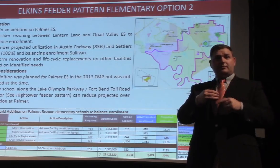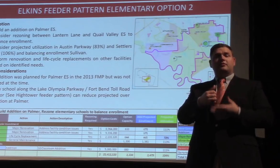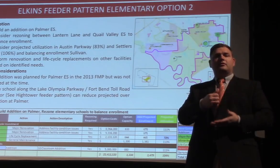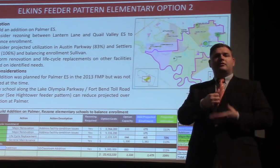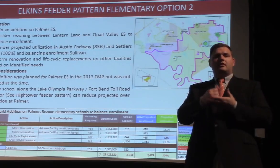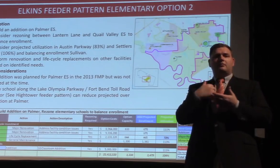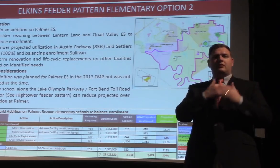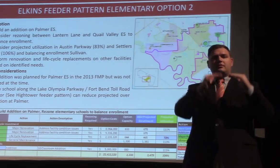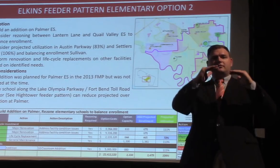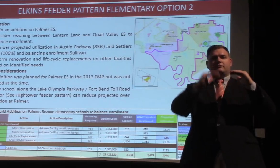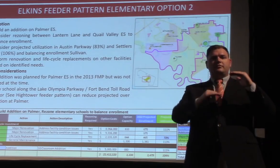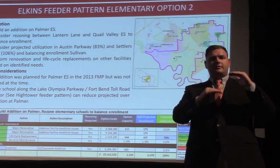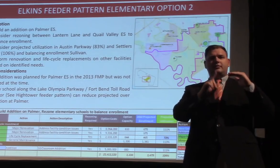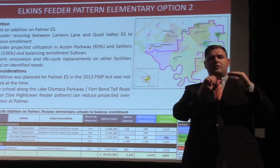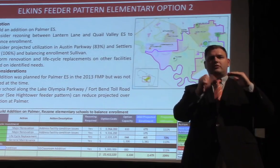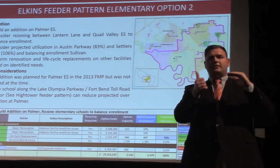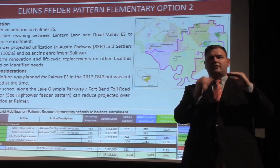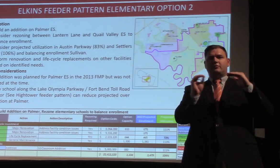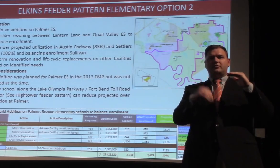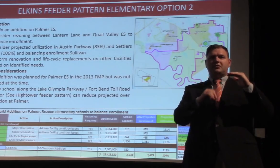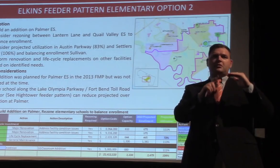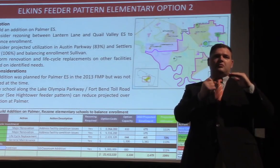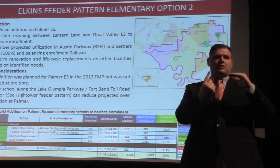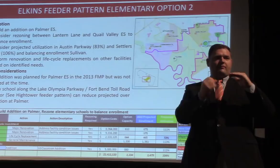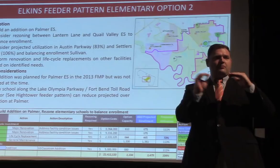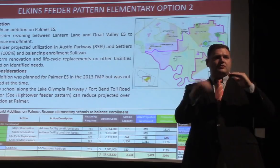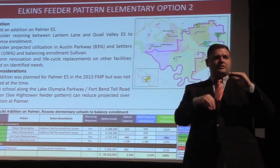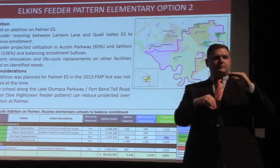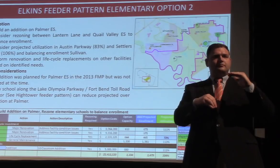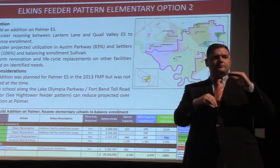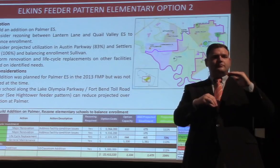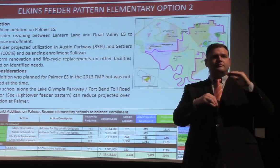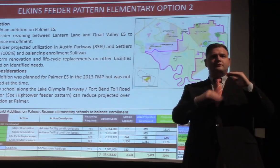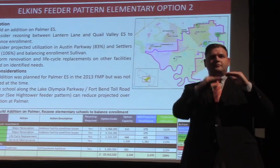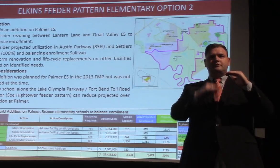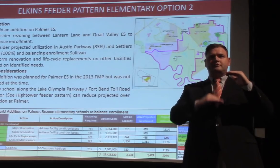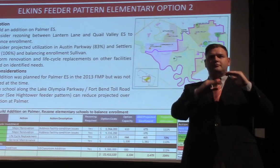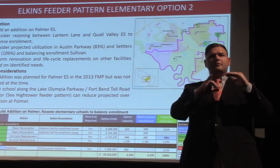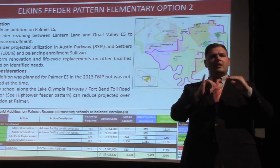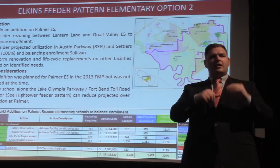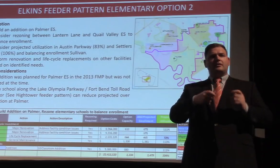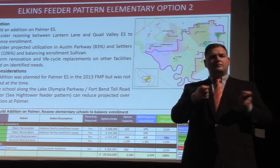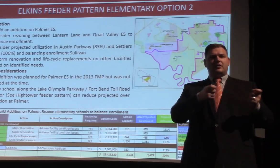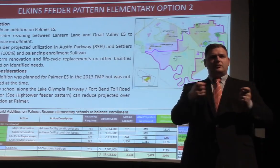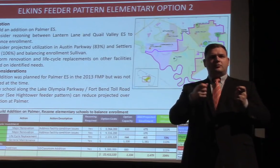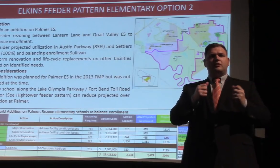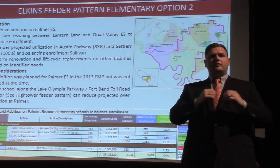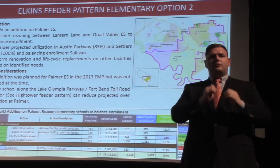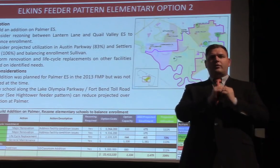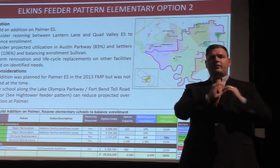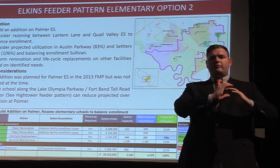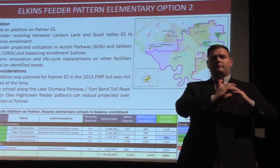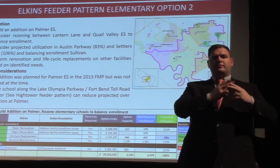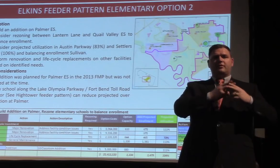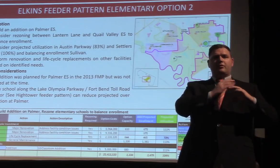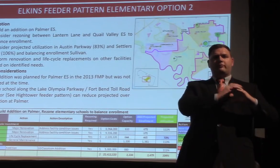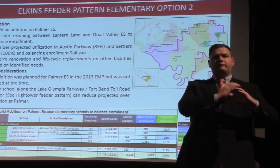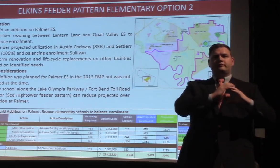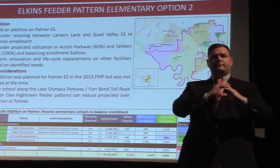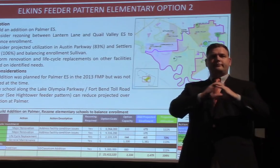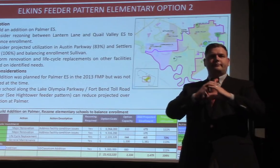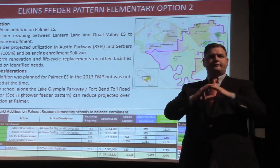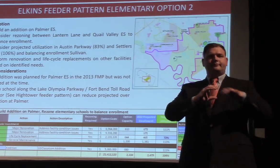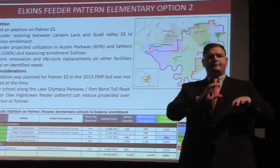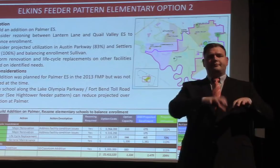110% or 111% utilized, which again is manageable with portables, or we could look at balancing enrollment within the feeder pattern to address that